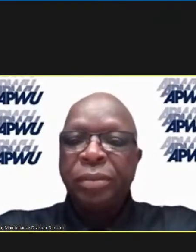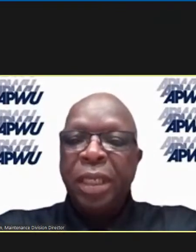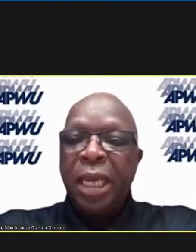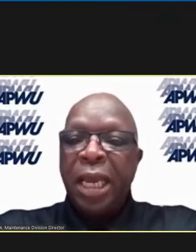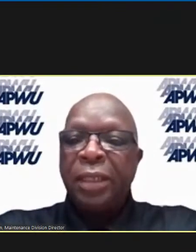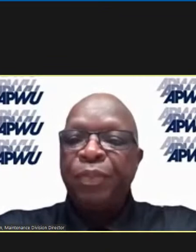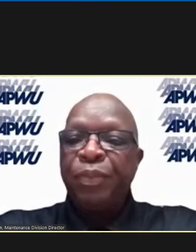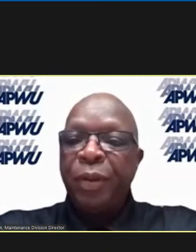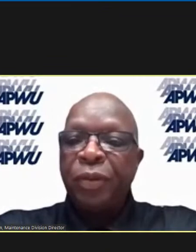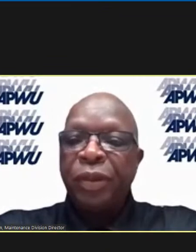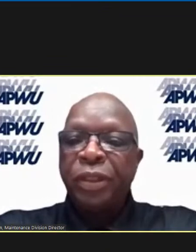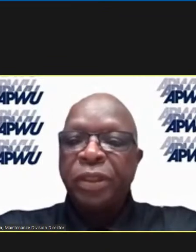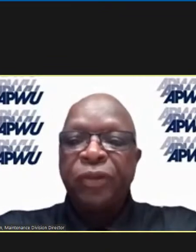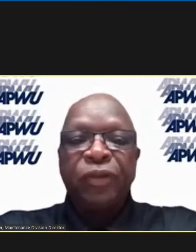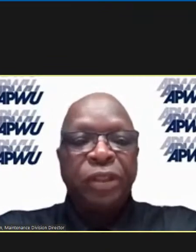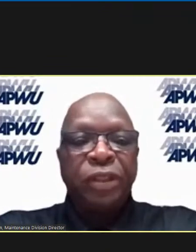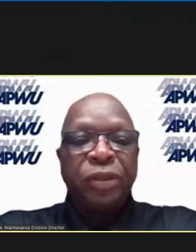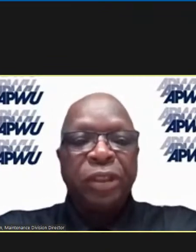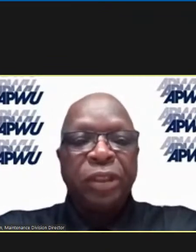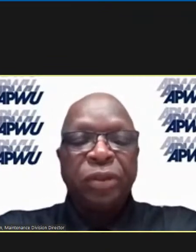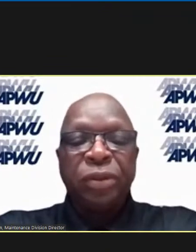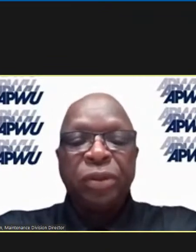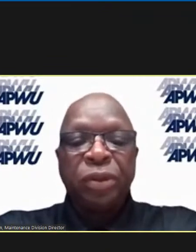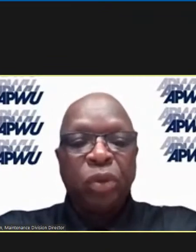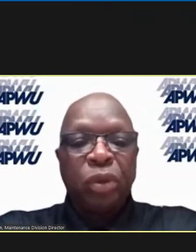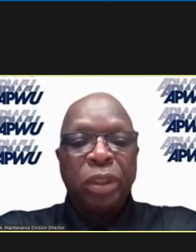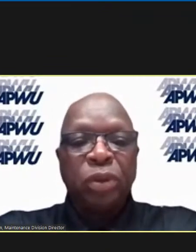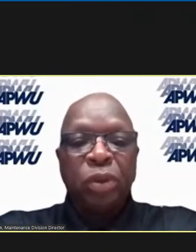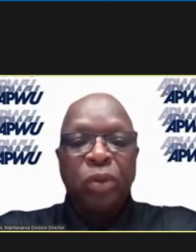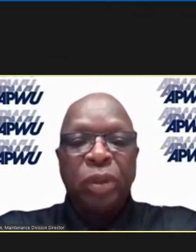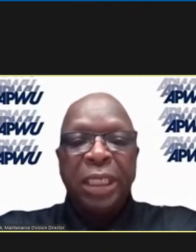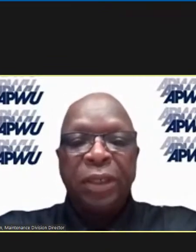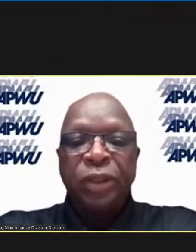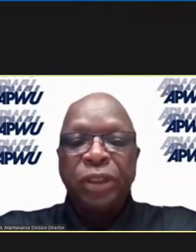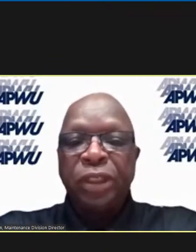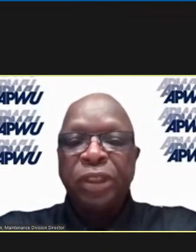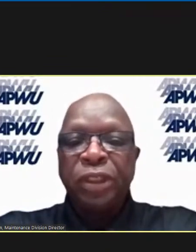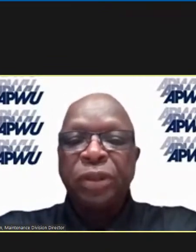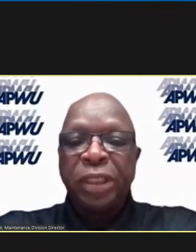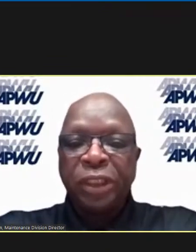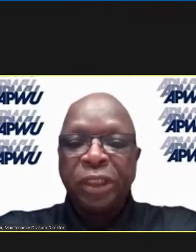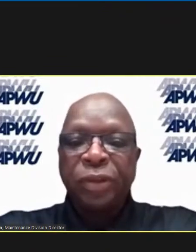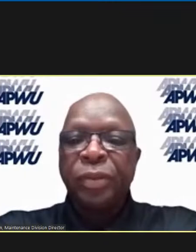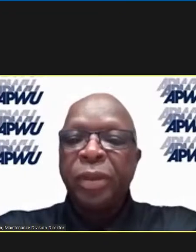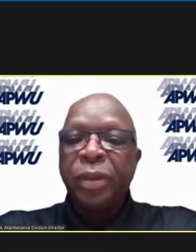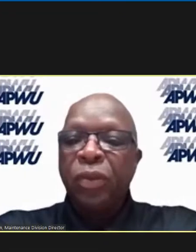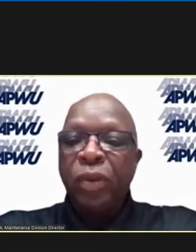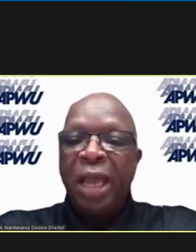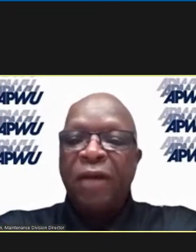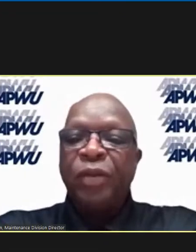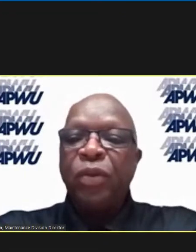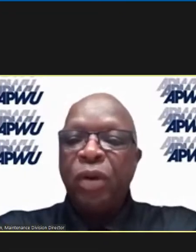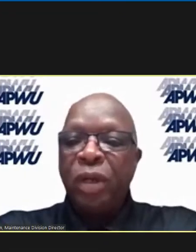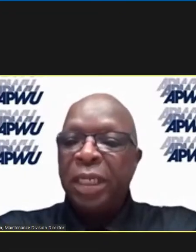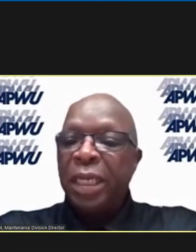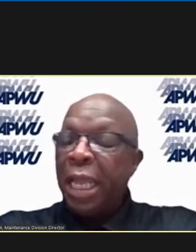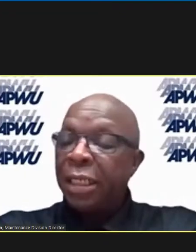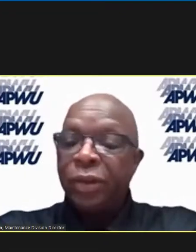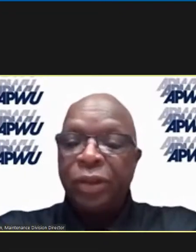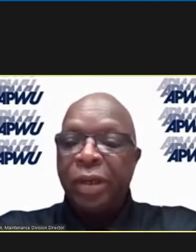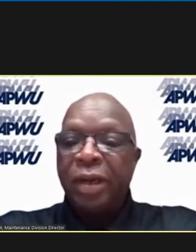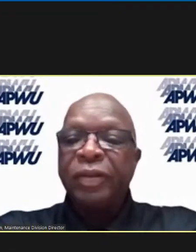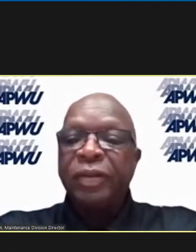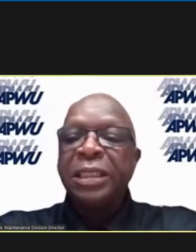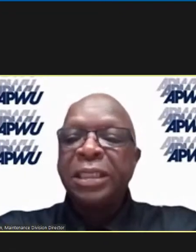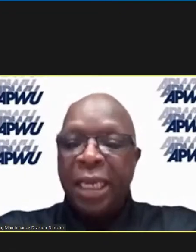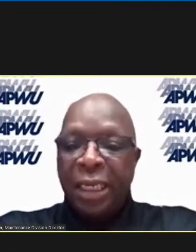And in preparation for Tuesday, June 2021 negotiation session, we have been working, like